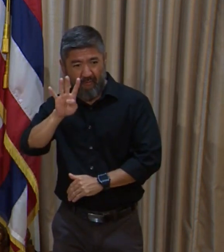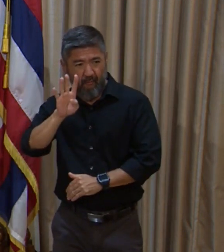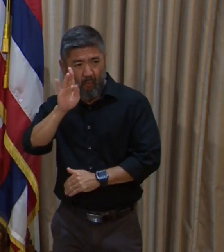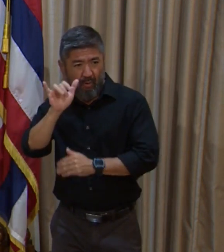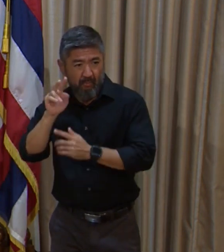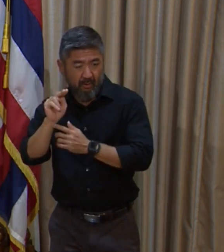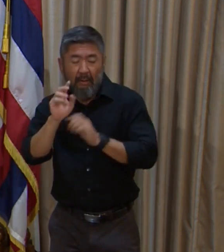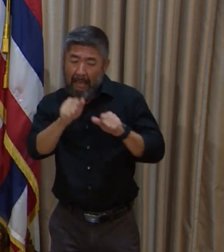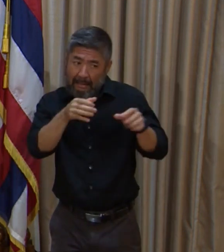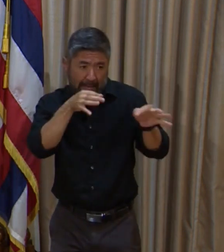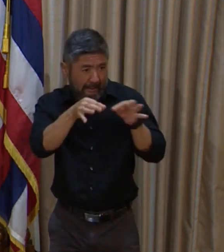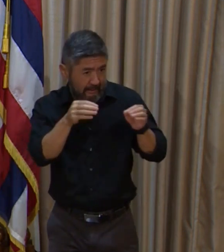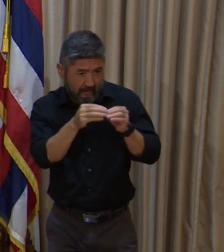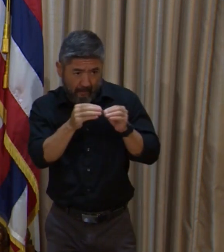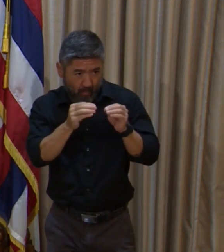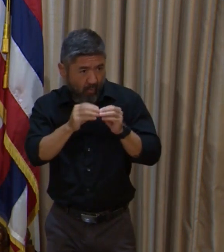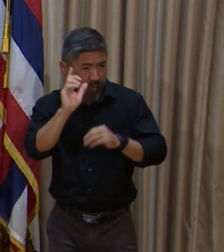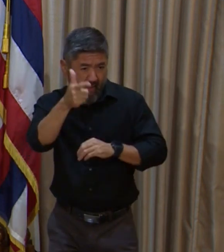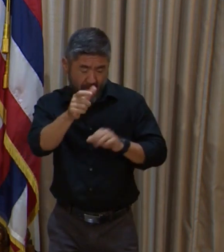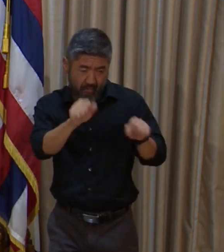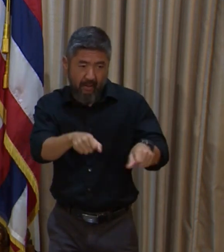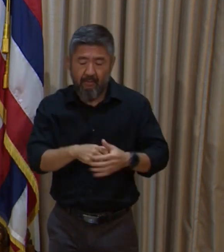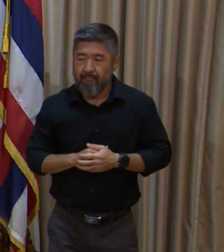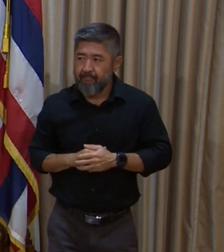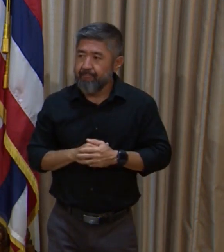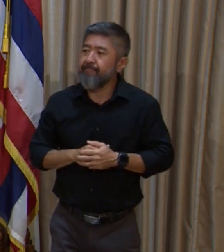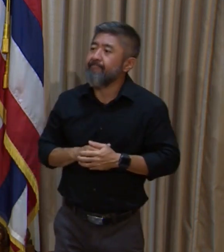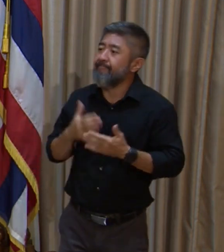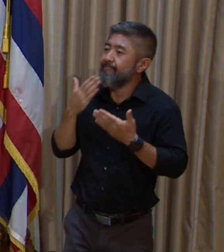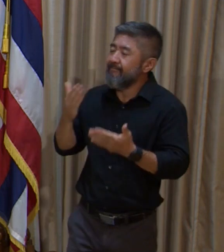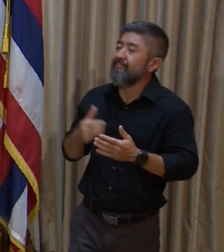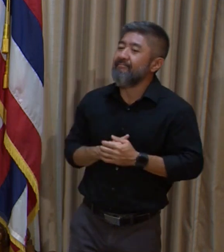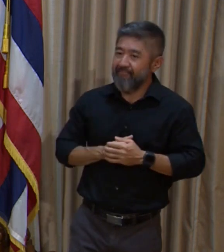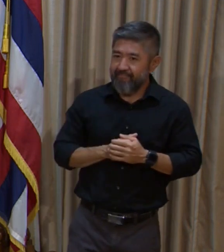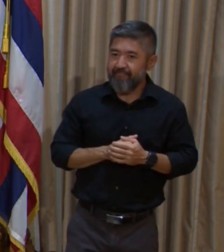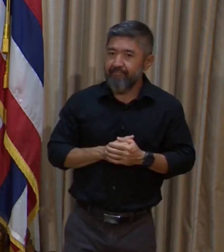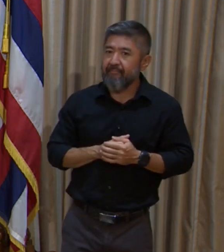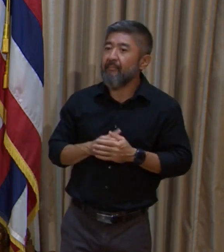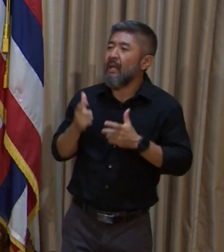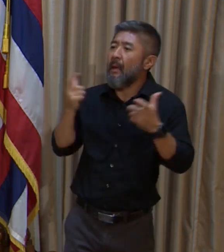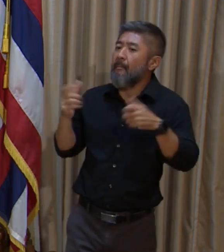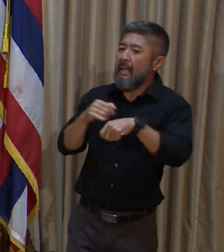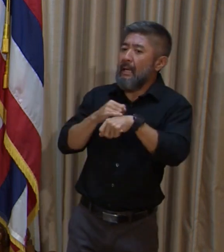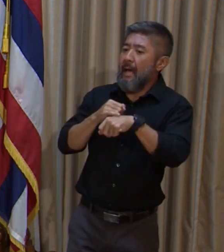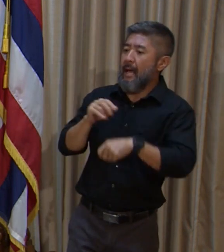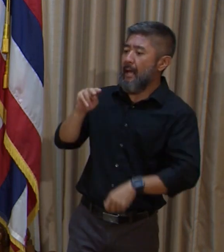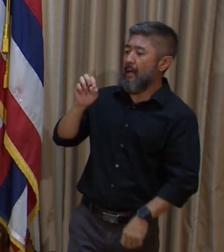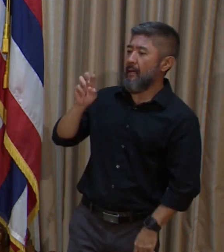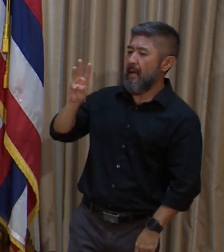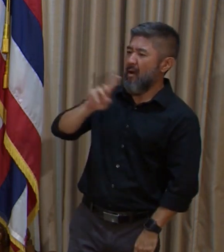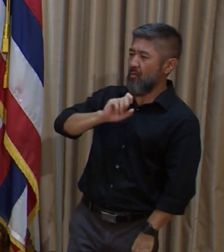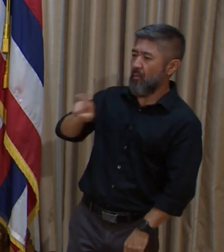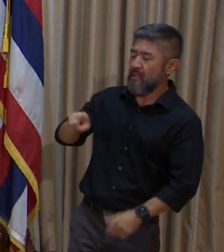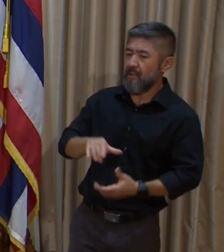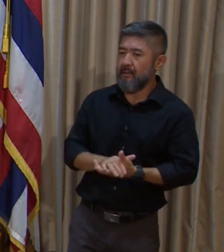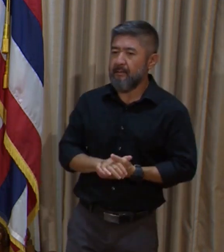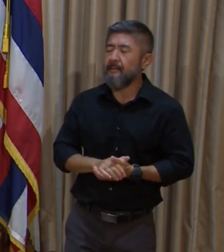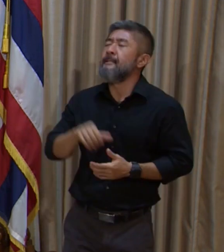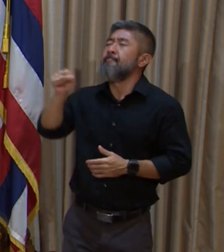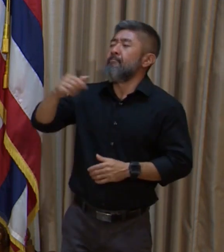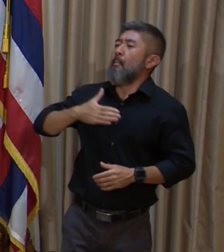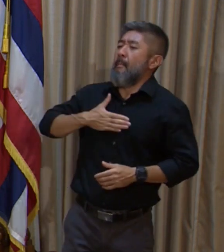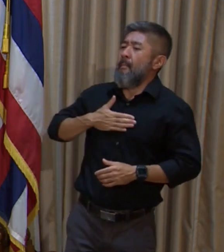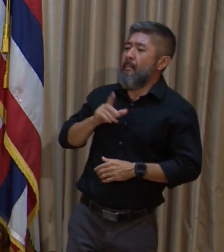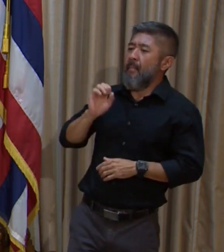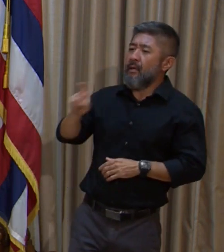you would like to. Thank you, Governor. Max Deibel, Big Island Now. Max? Yes. My question